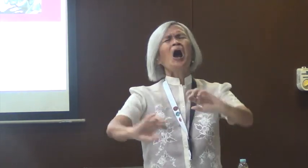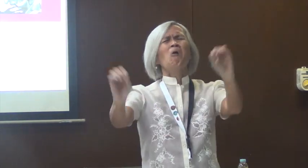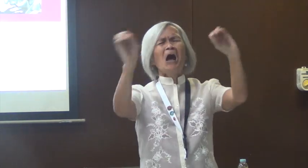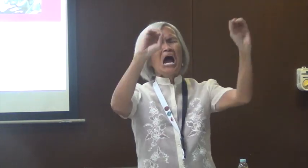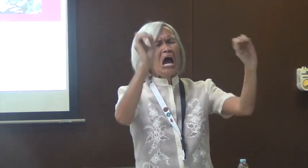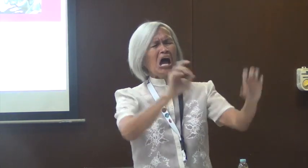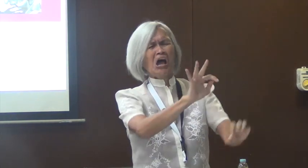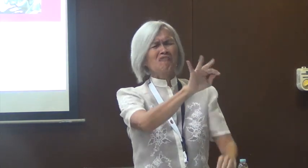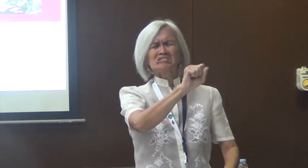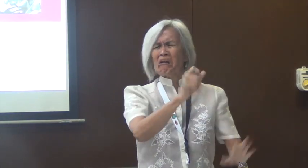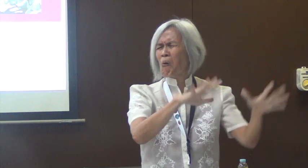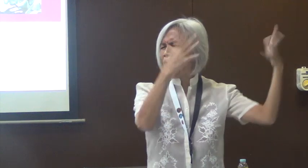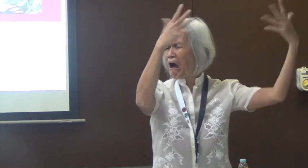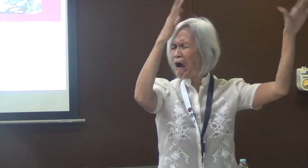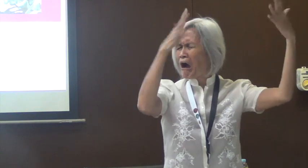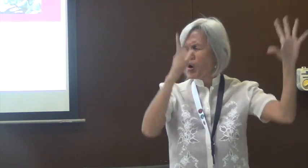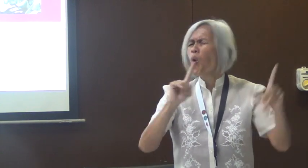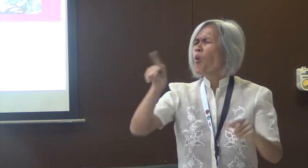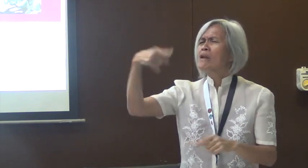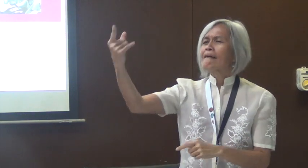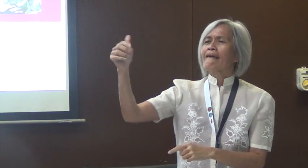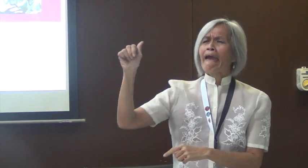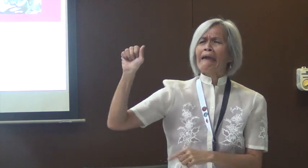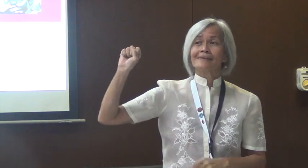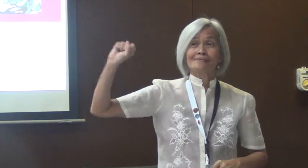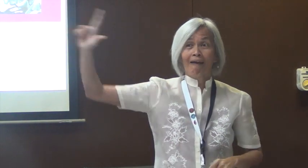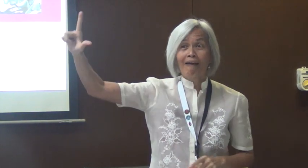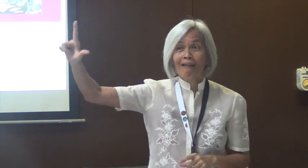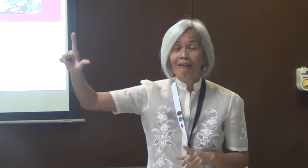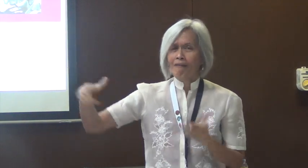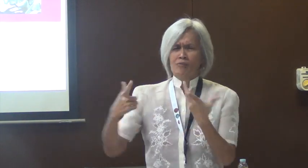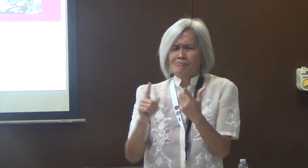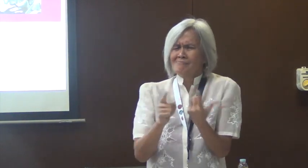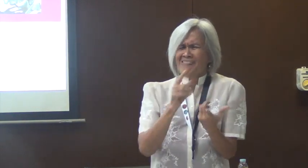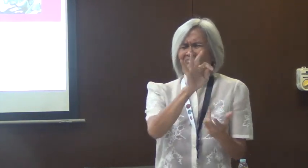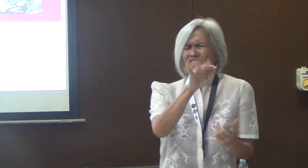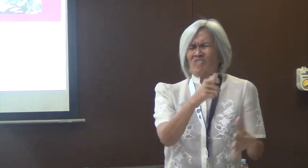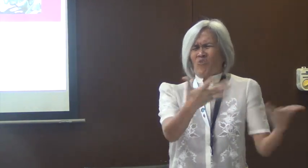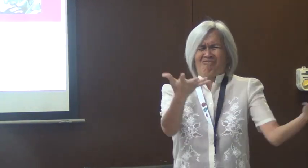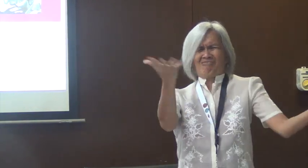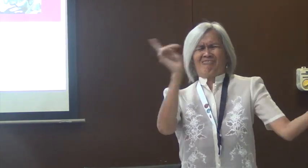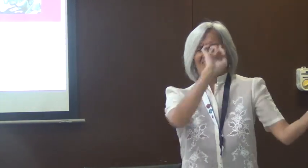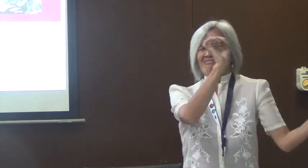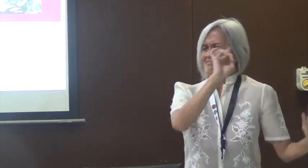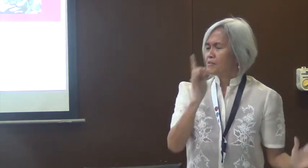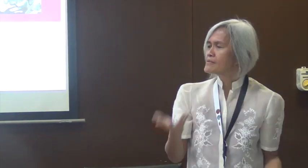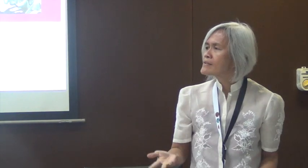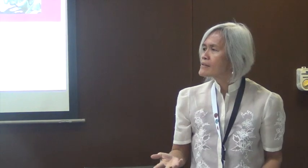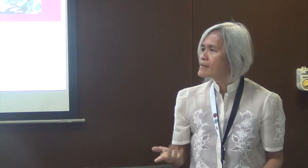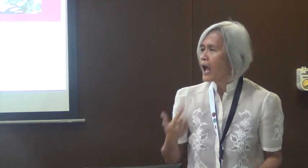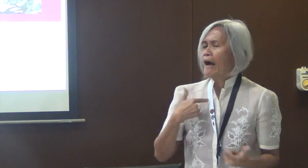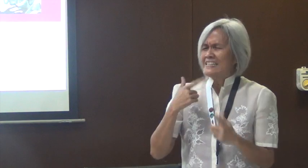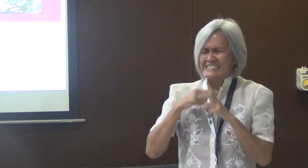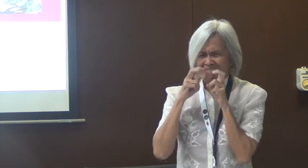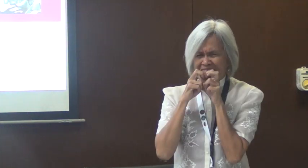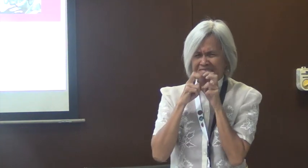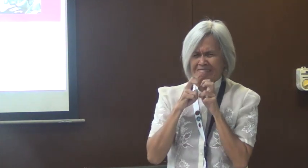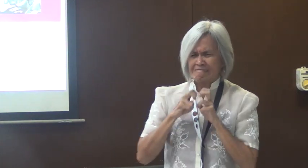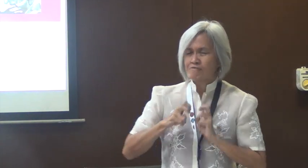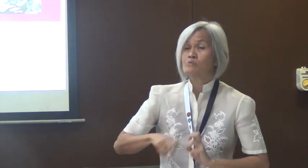there's a lot of discussion, and people were saying there was no FSL, and what was just present was ASL. And people were asking, like,